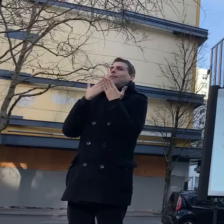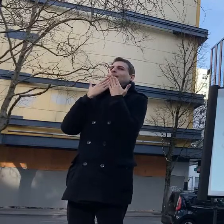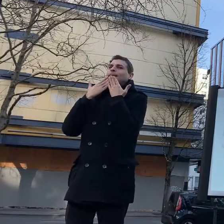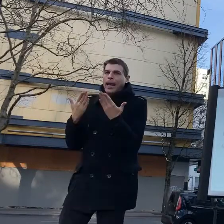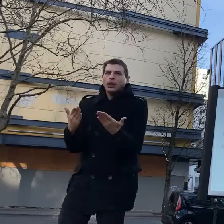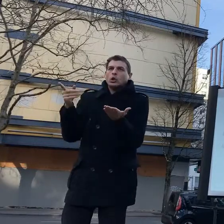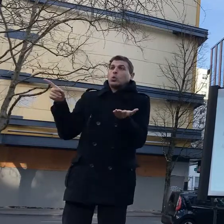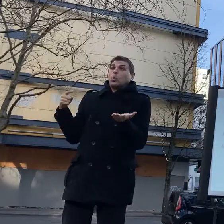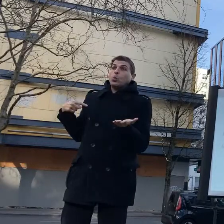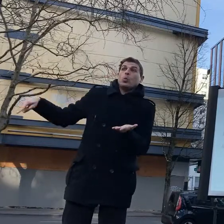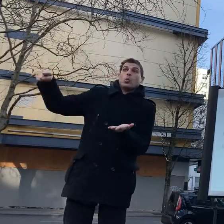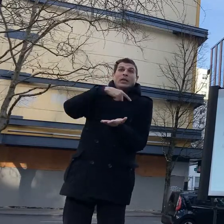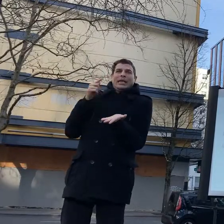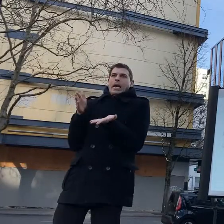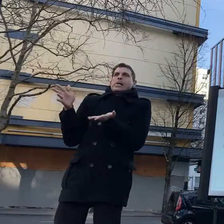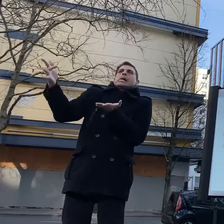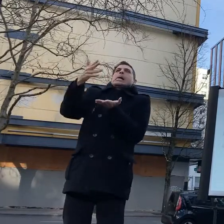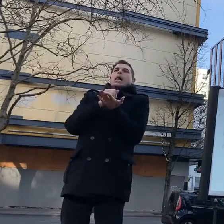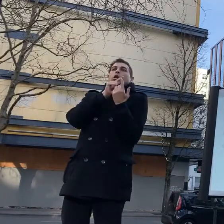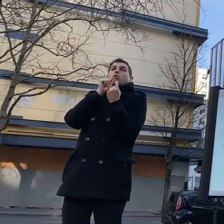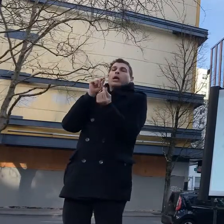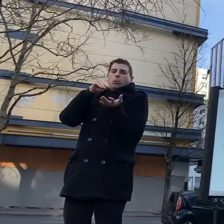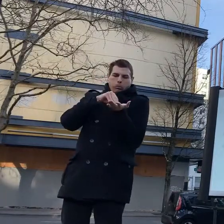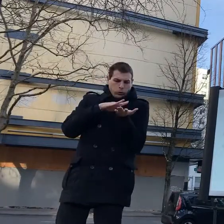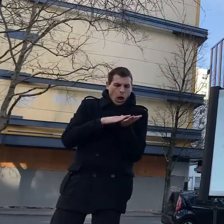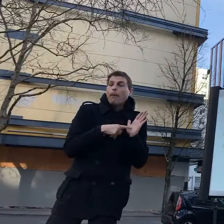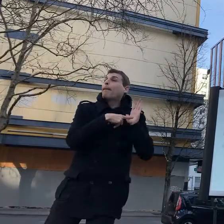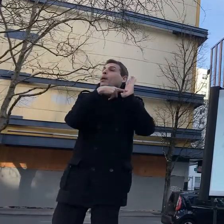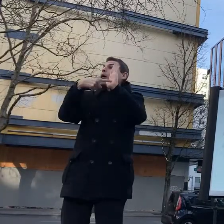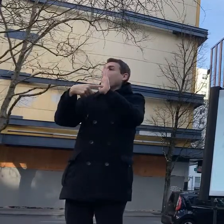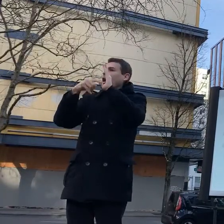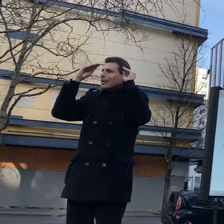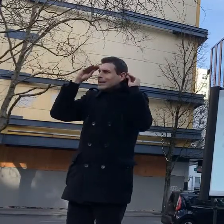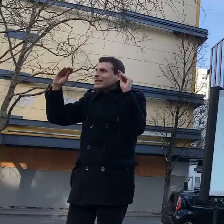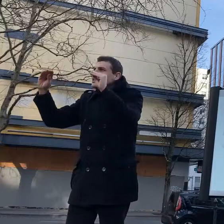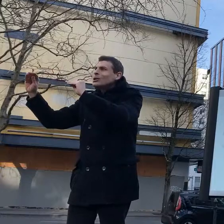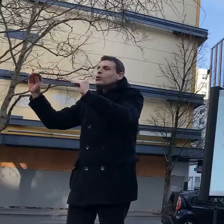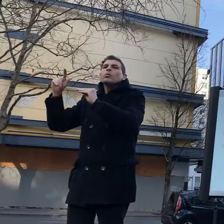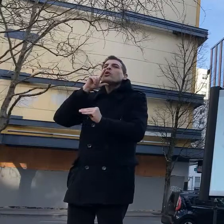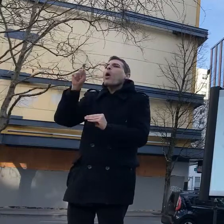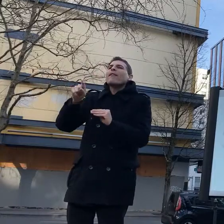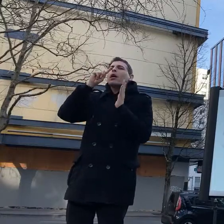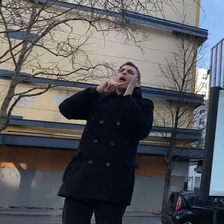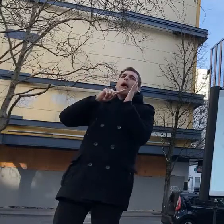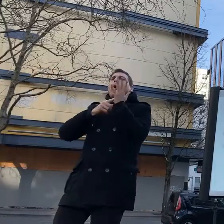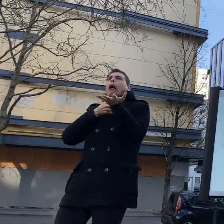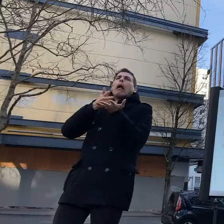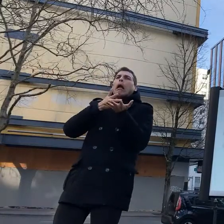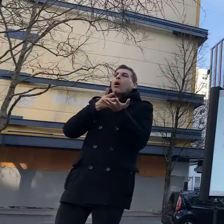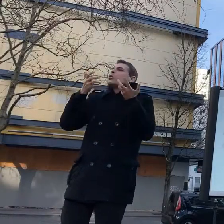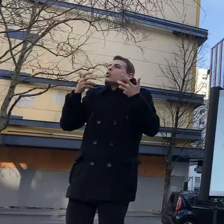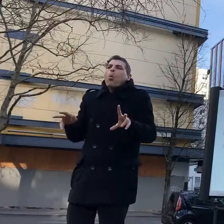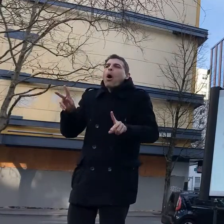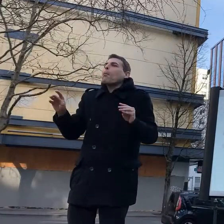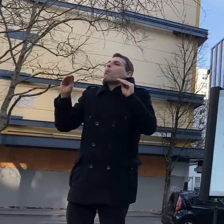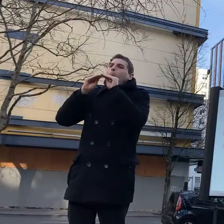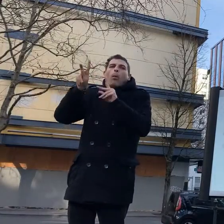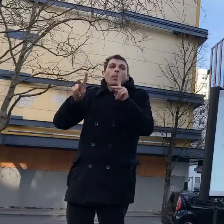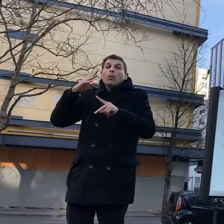so the loss of leaf sorry defoliation um and the stormwater trap that's right back over there